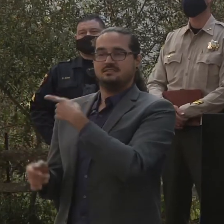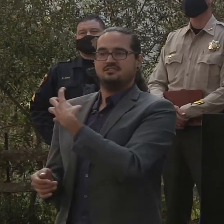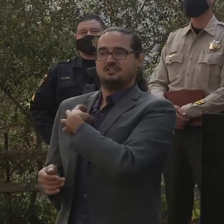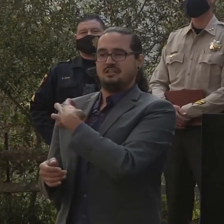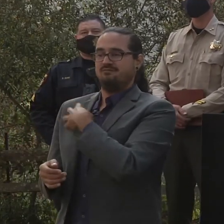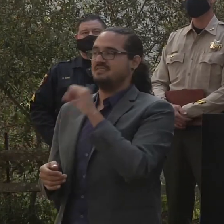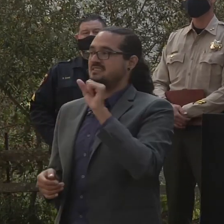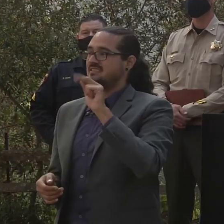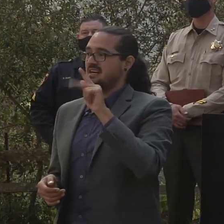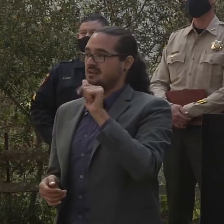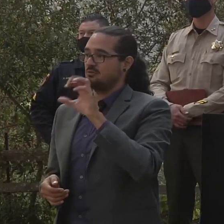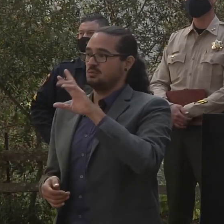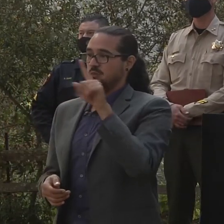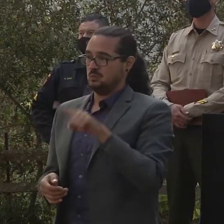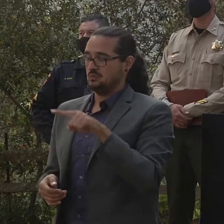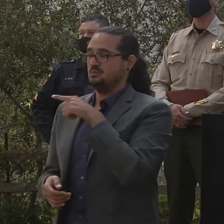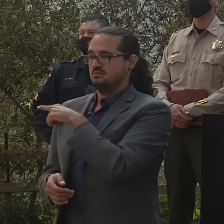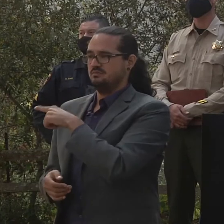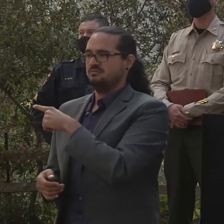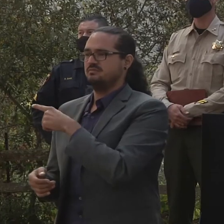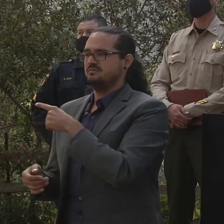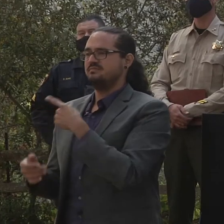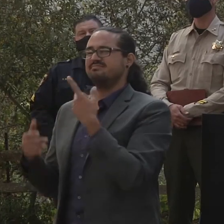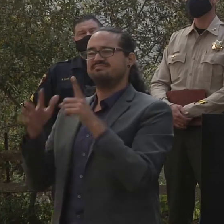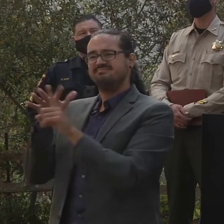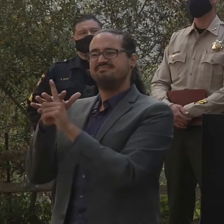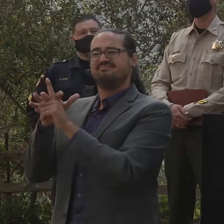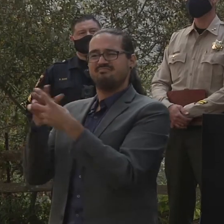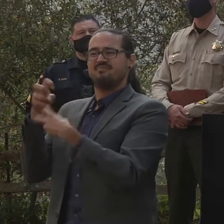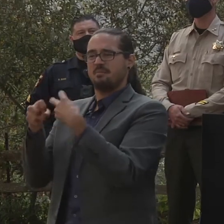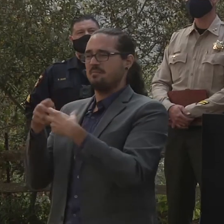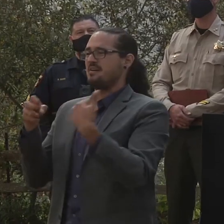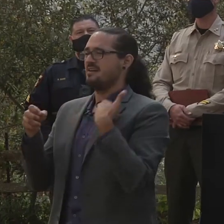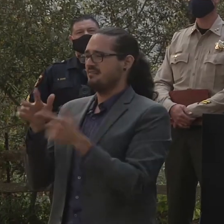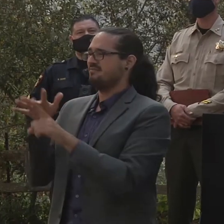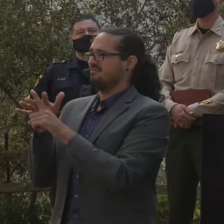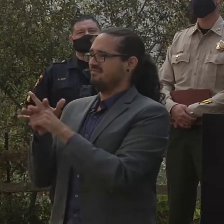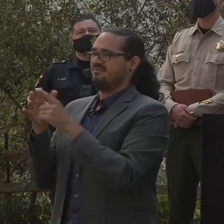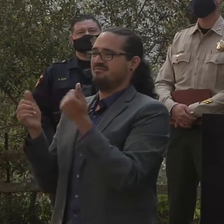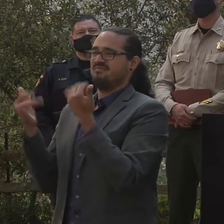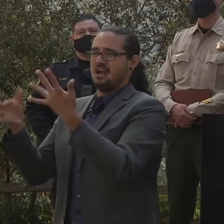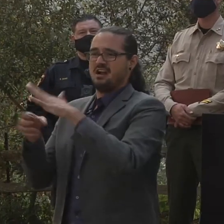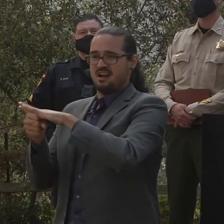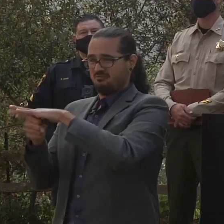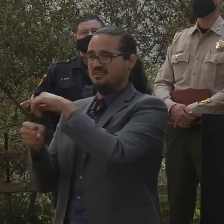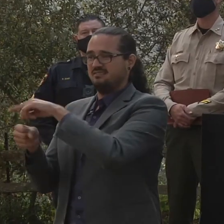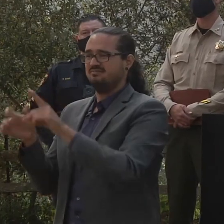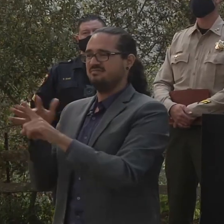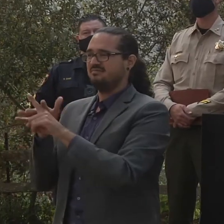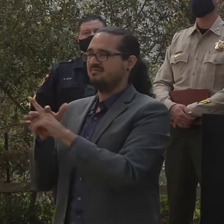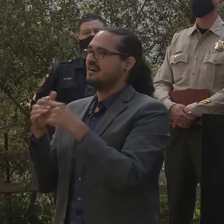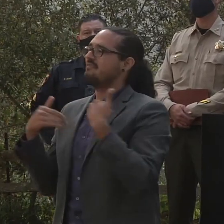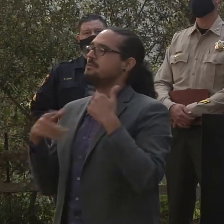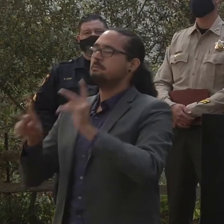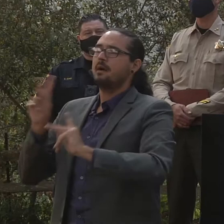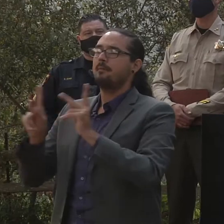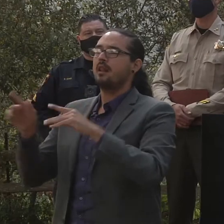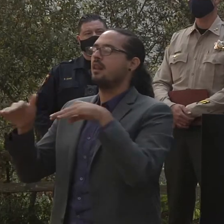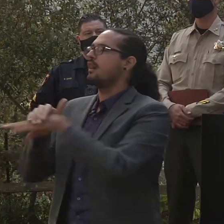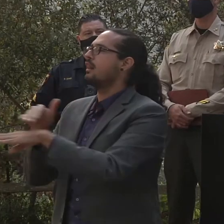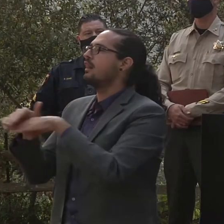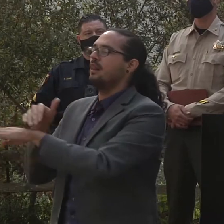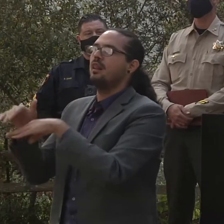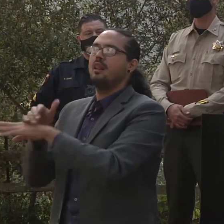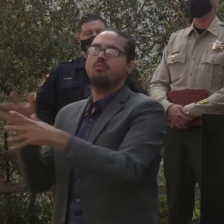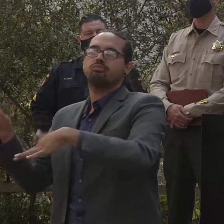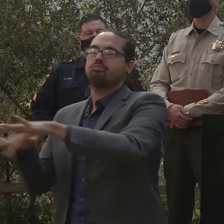mitigate those issues we were having in some of the areas of the fire where we had civilians in there causing havoc and kind of getting